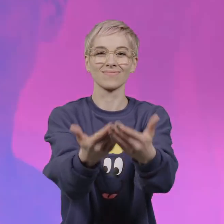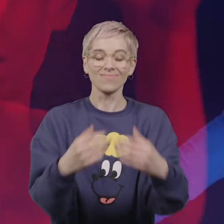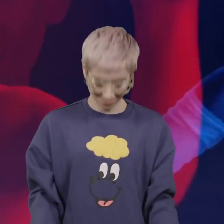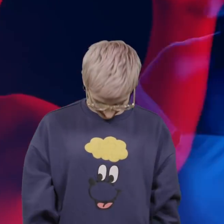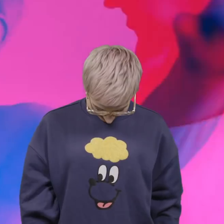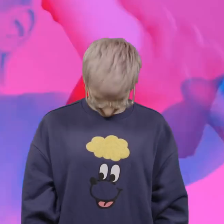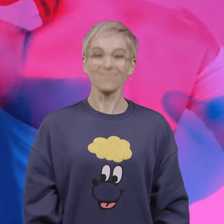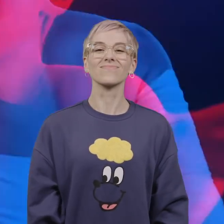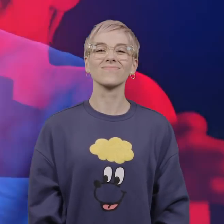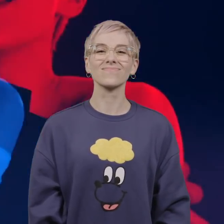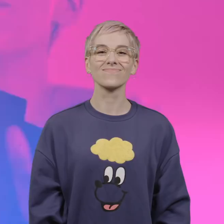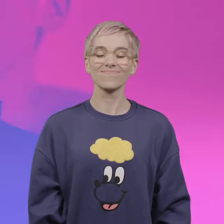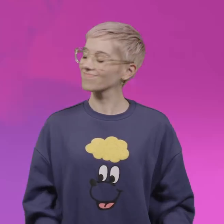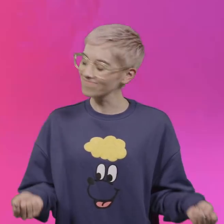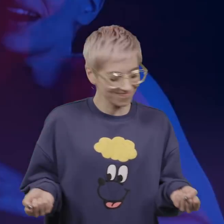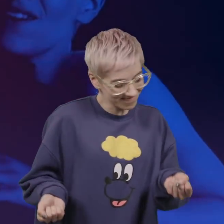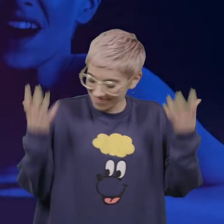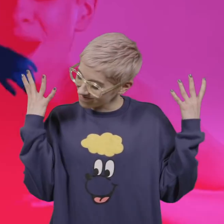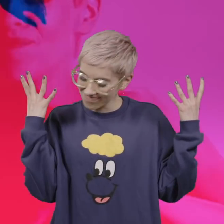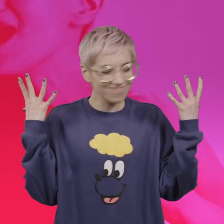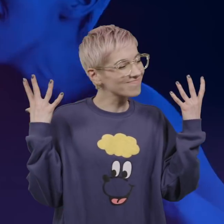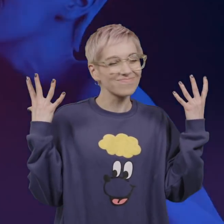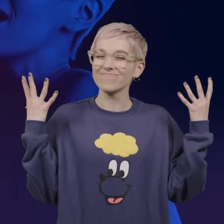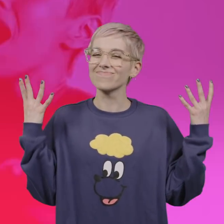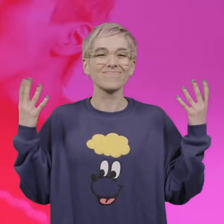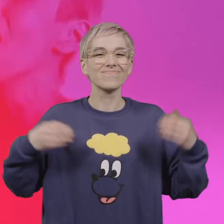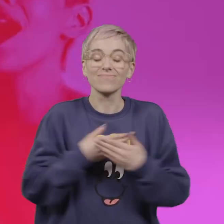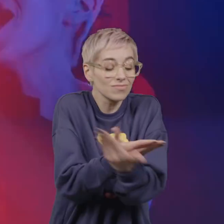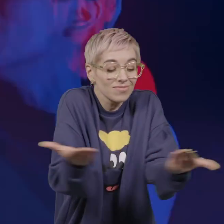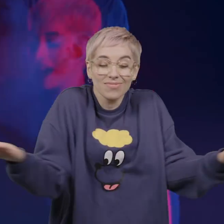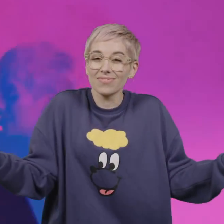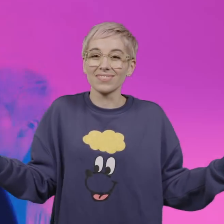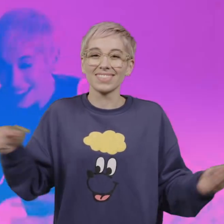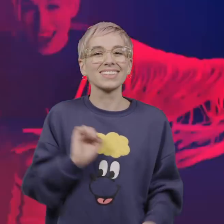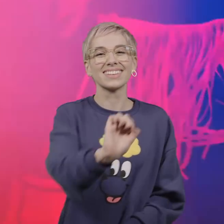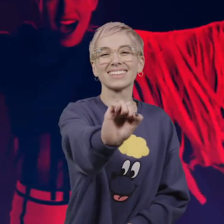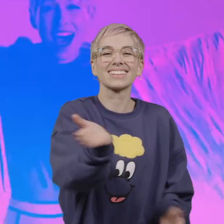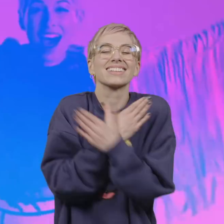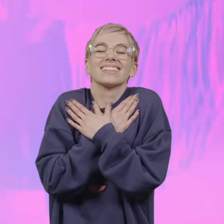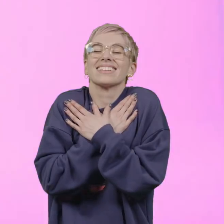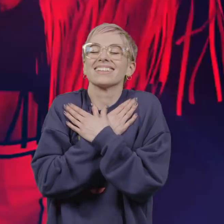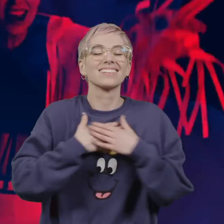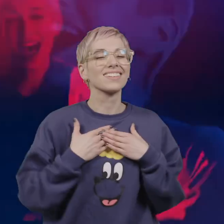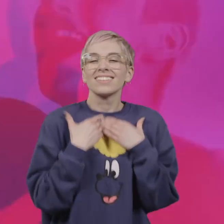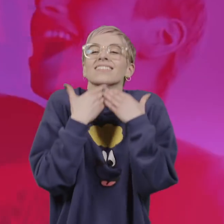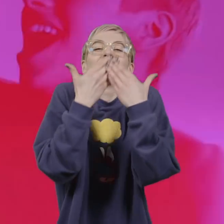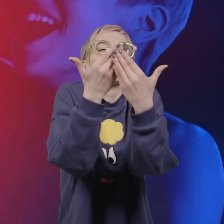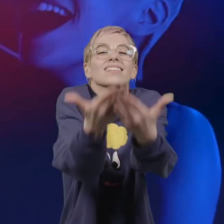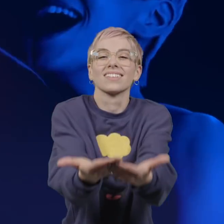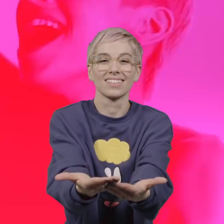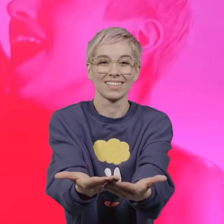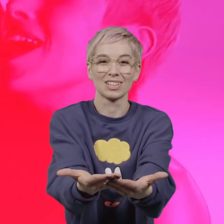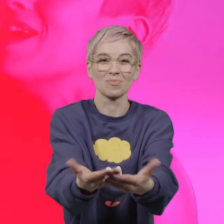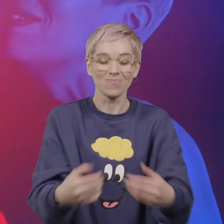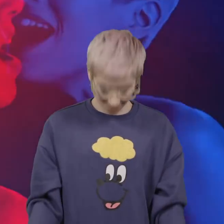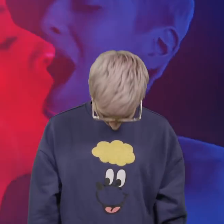got, hey Hold your hand up, don't give up, no, no Spread your love Before